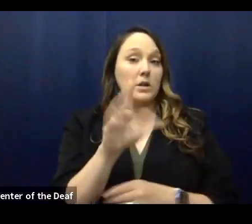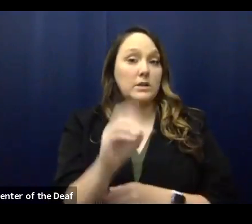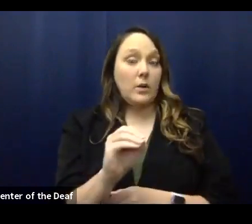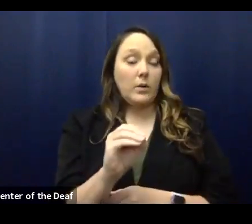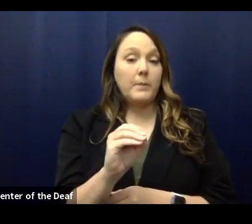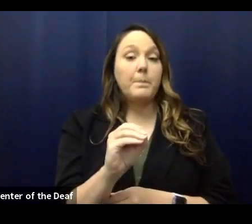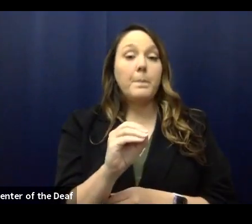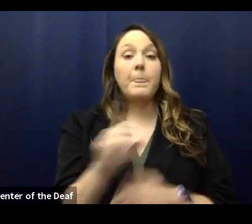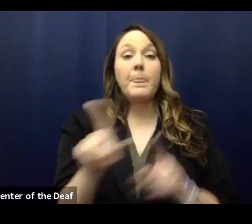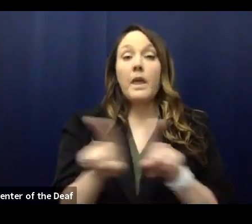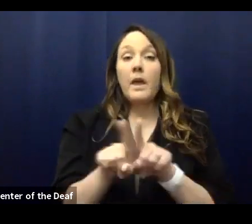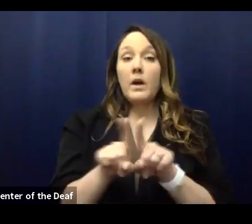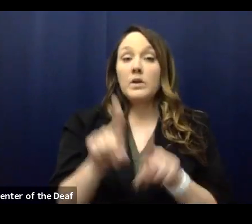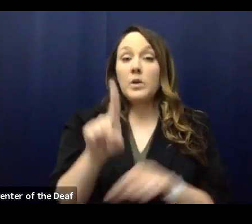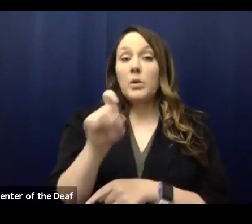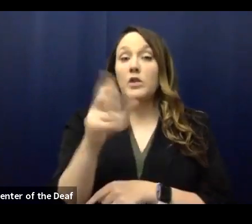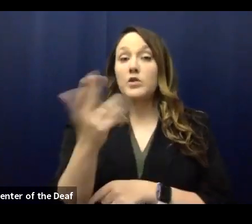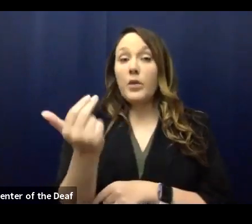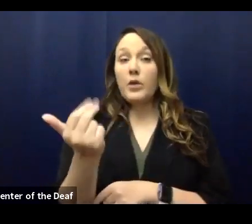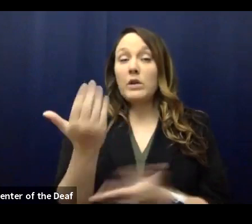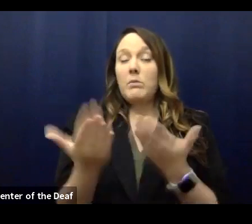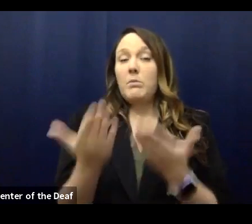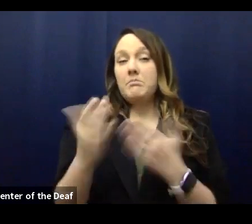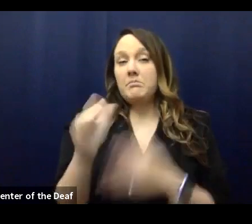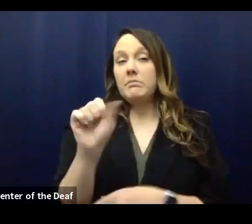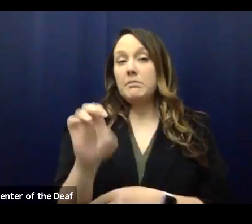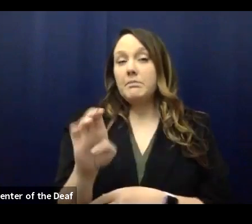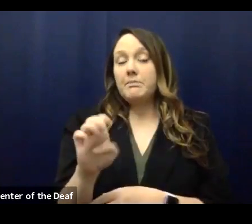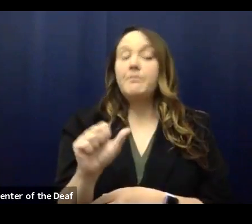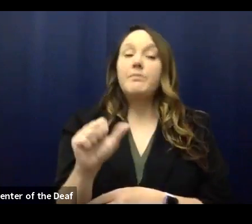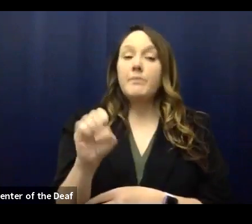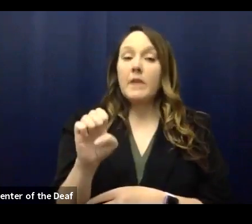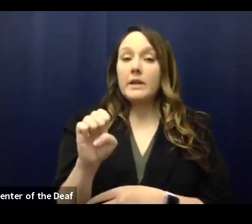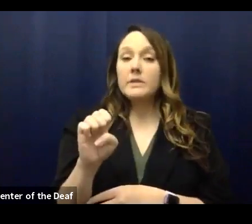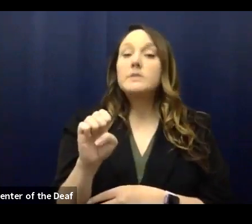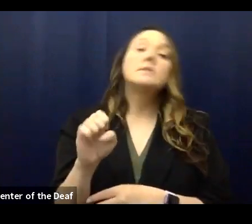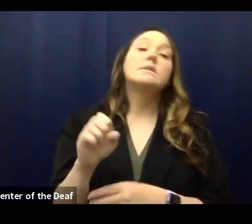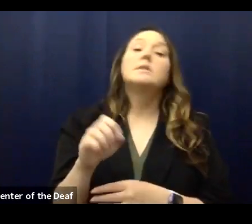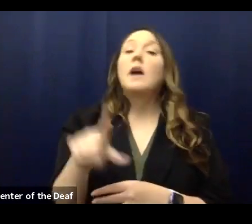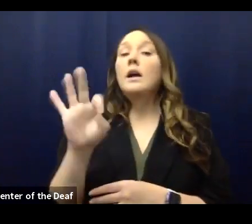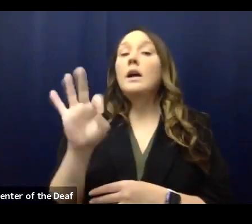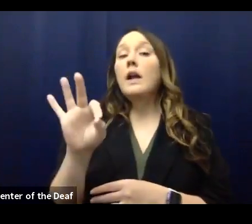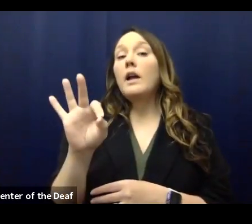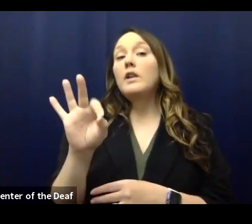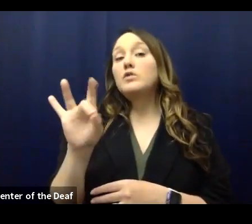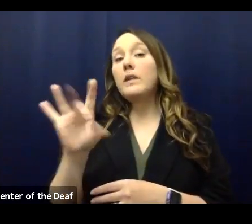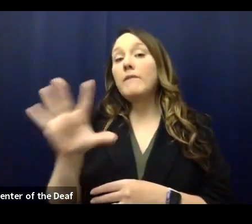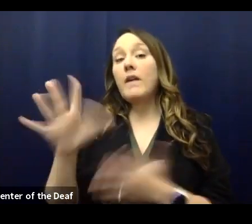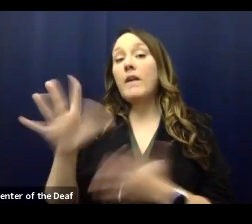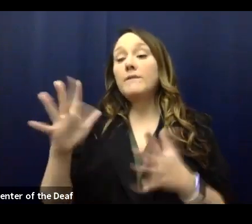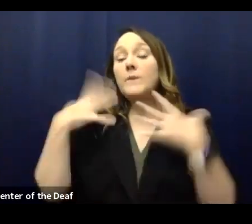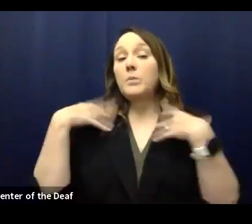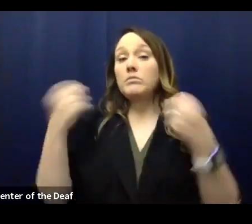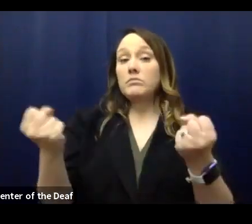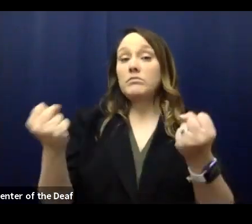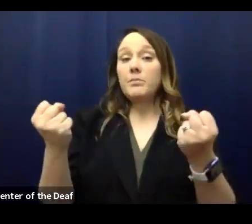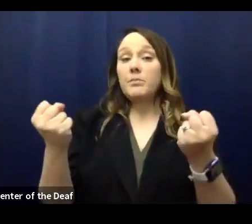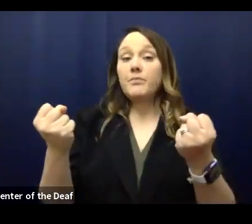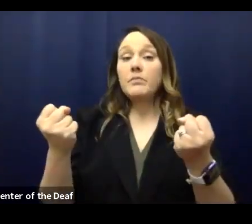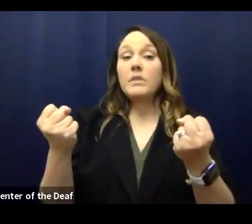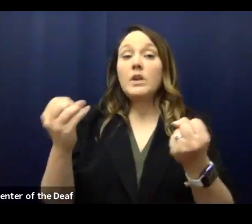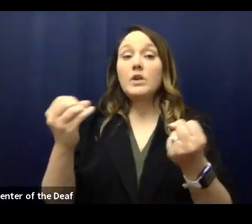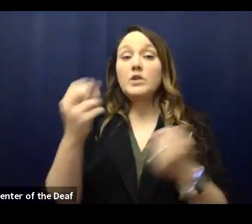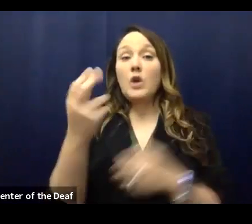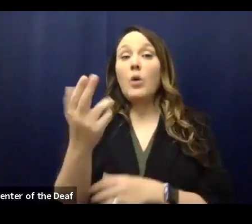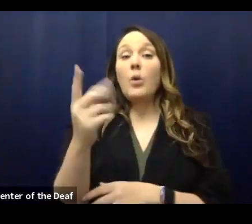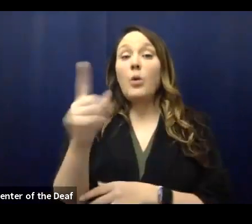Additionally, we have 113 probable cases. 985 of our cases have recovered, giving us 1